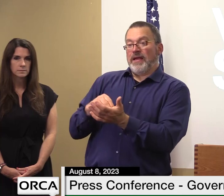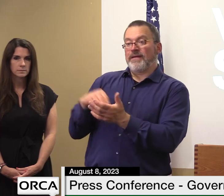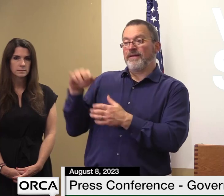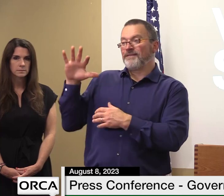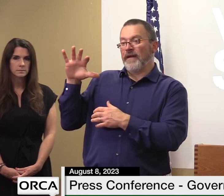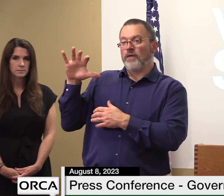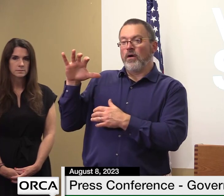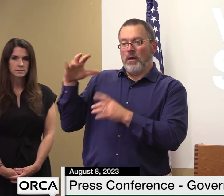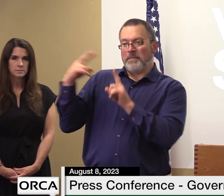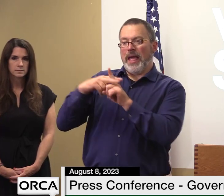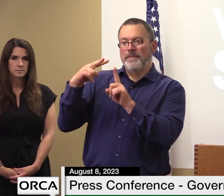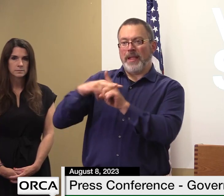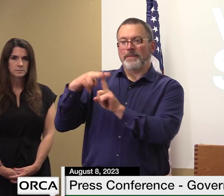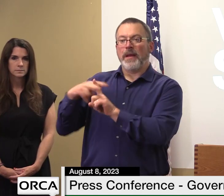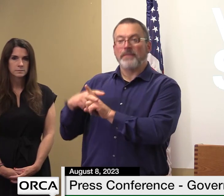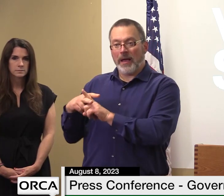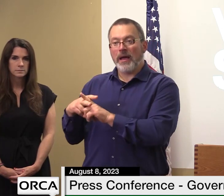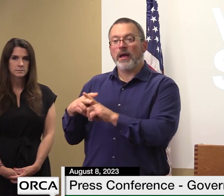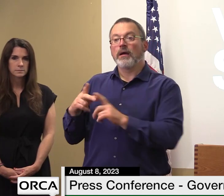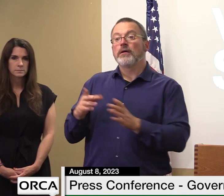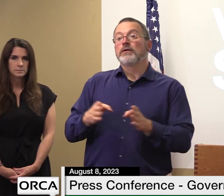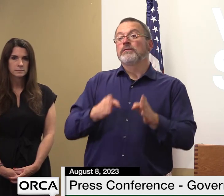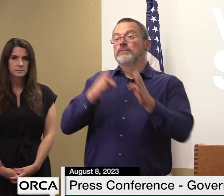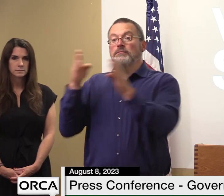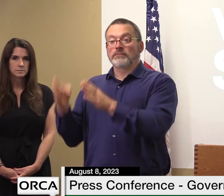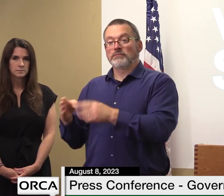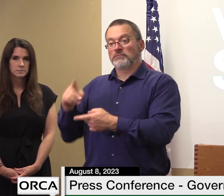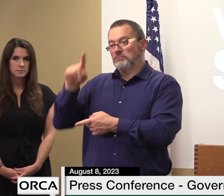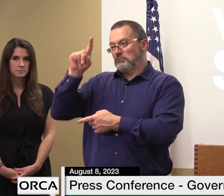11.6 million dollars in financial aid